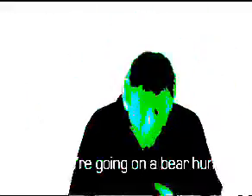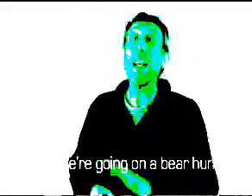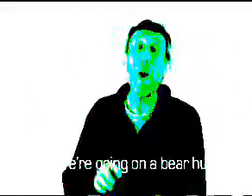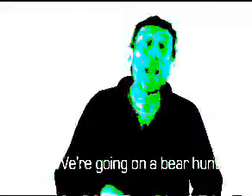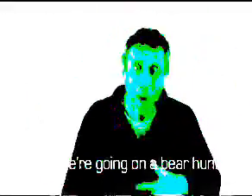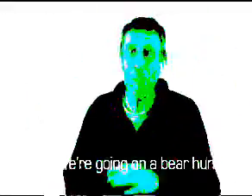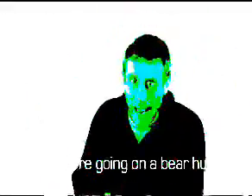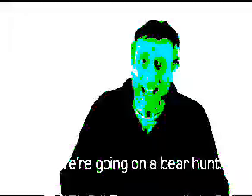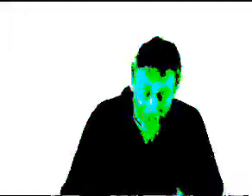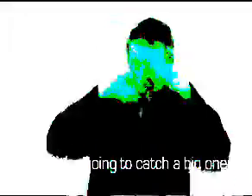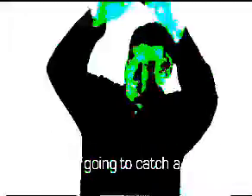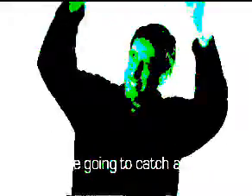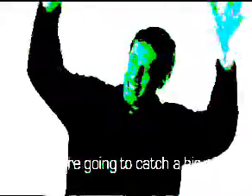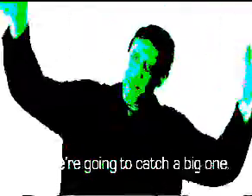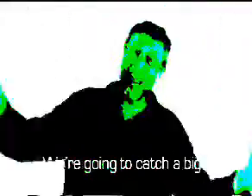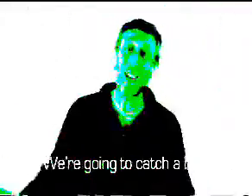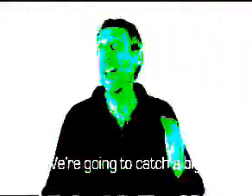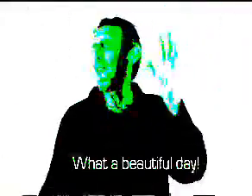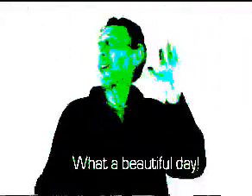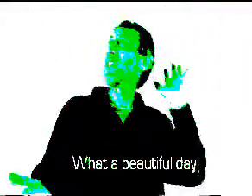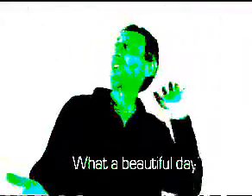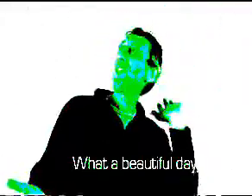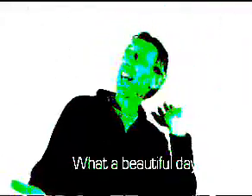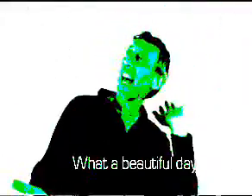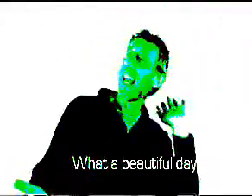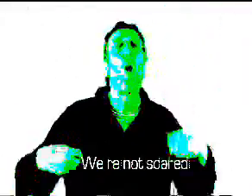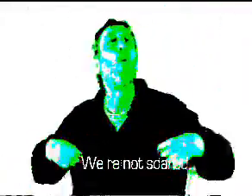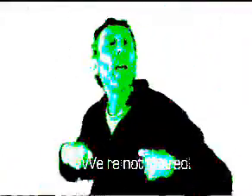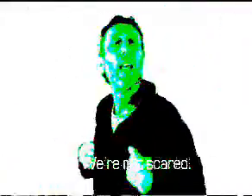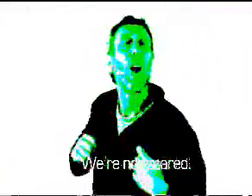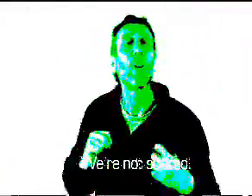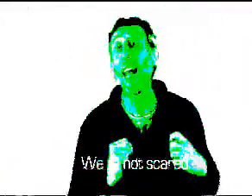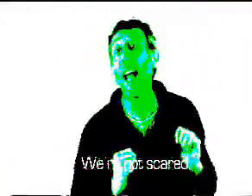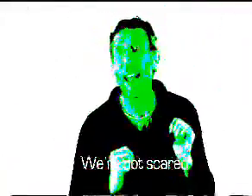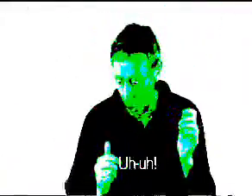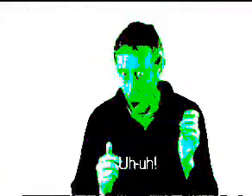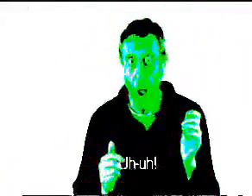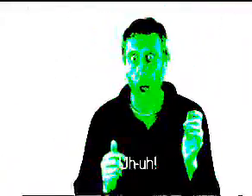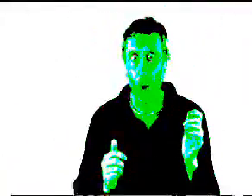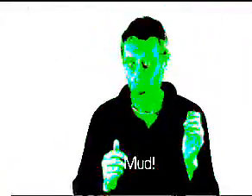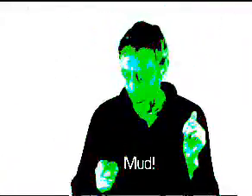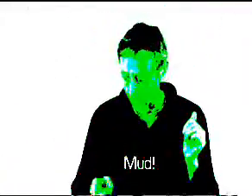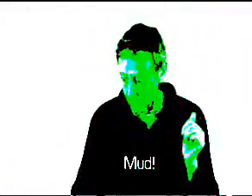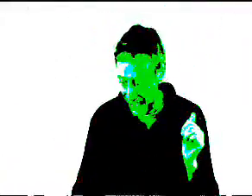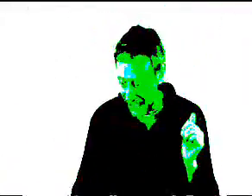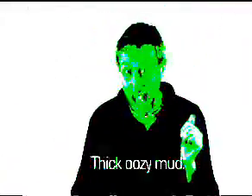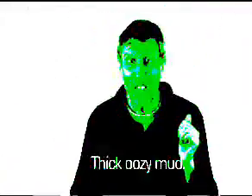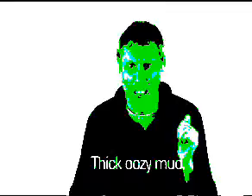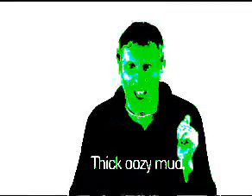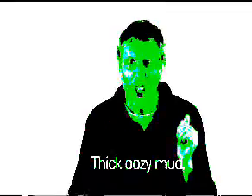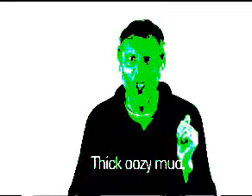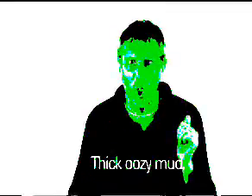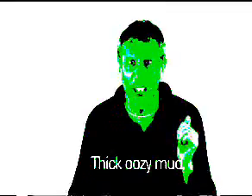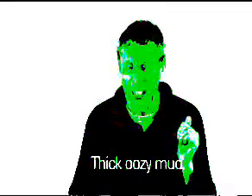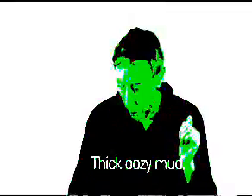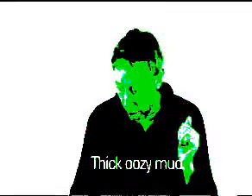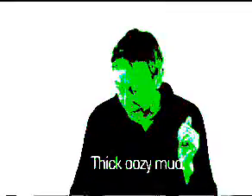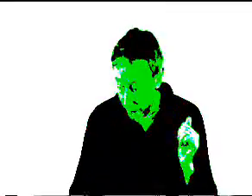We're going on a bear hunt. We're gonna catch a beer one ... What a beautiful day! We're not scared. Uh-oh, mud. Wet Whose oozy mud